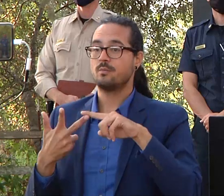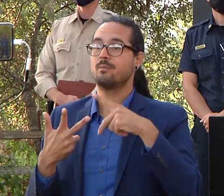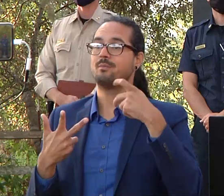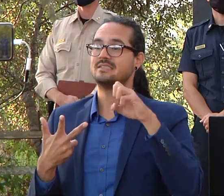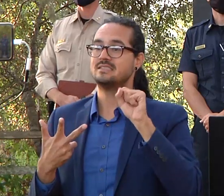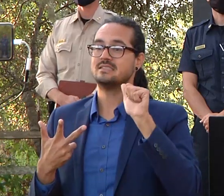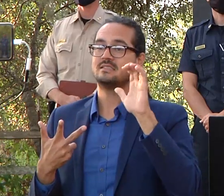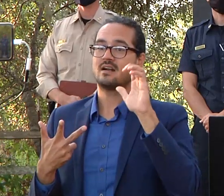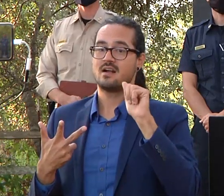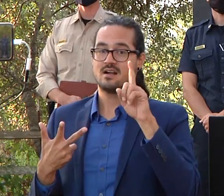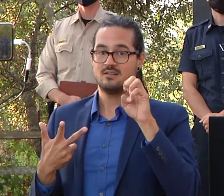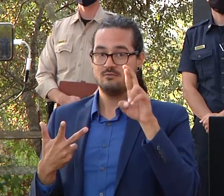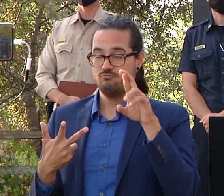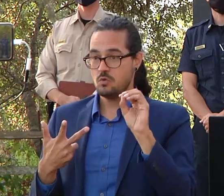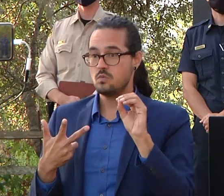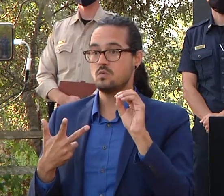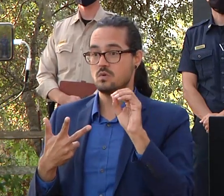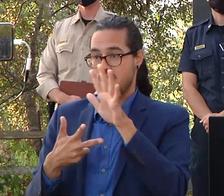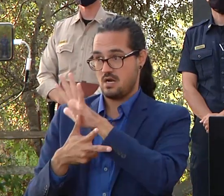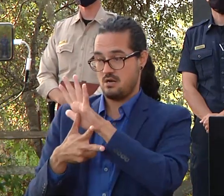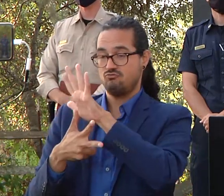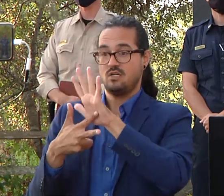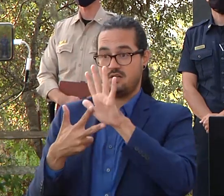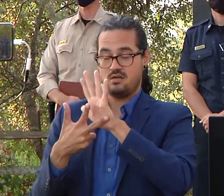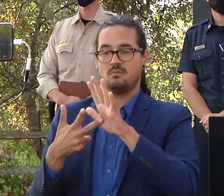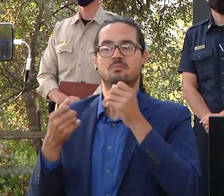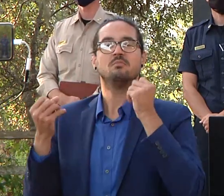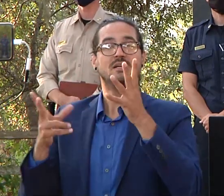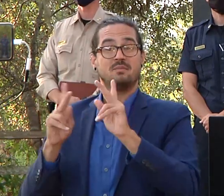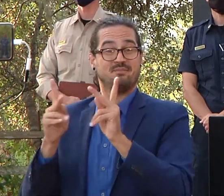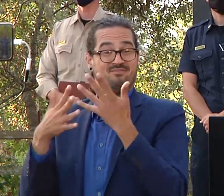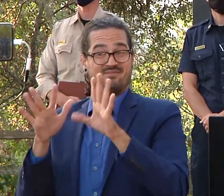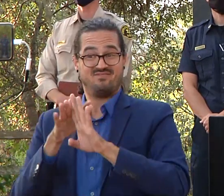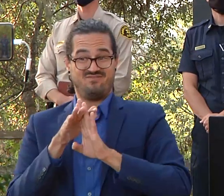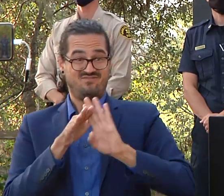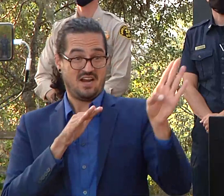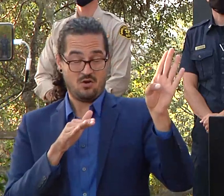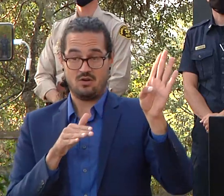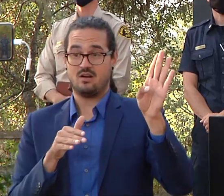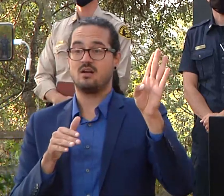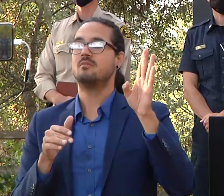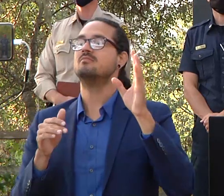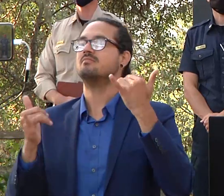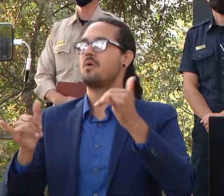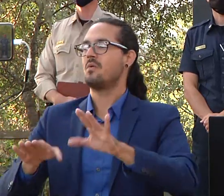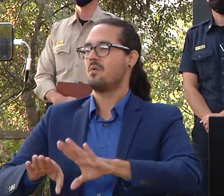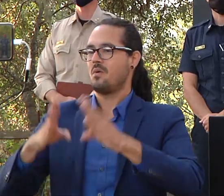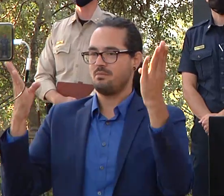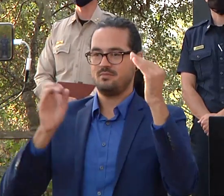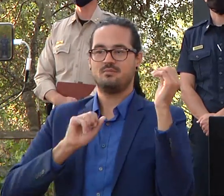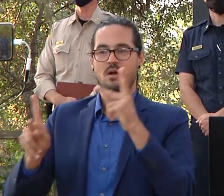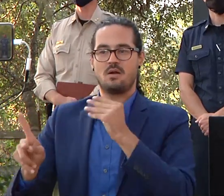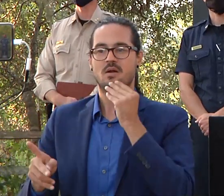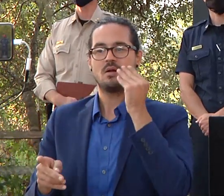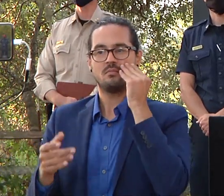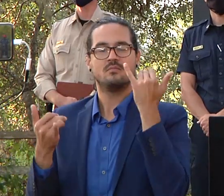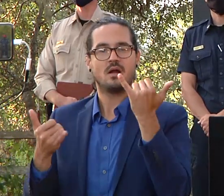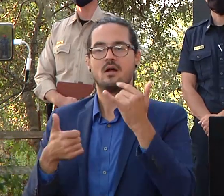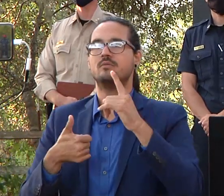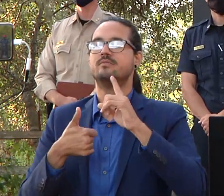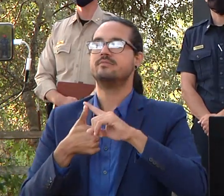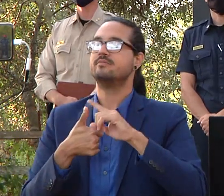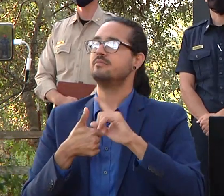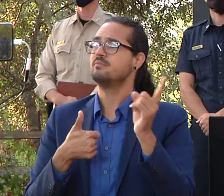are now moving back home and i want to go over again the areas that we reopened they are pescadero beach